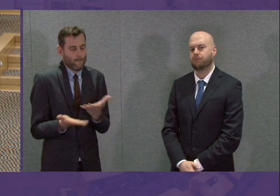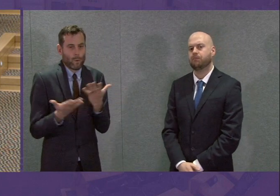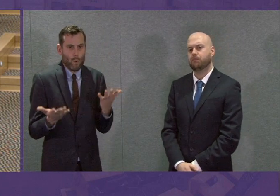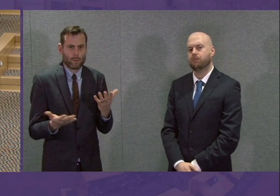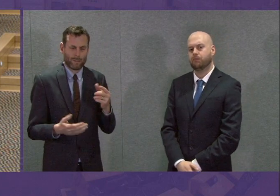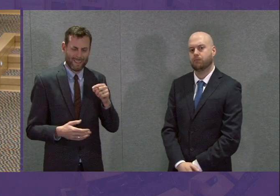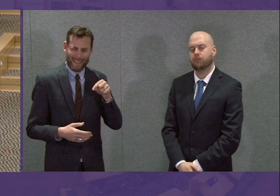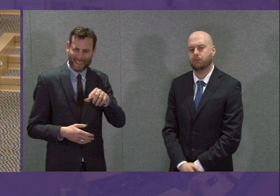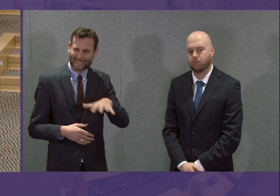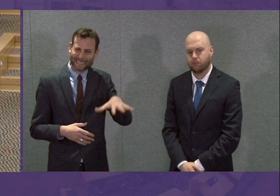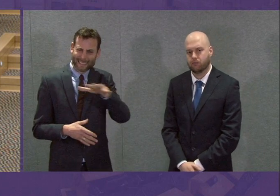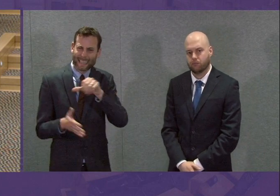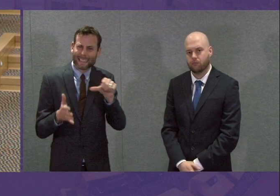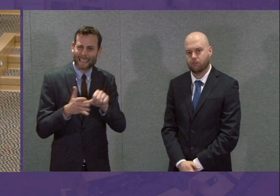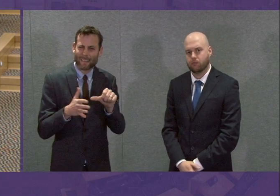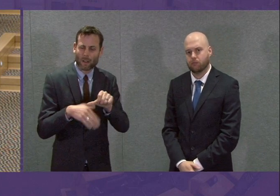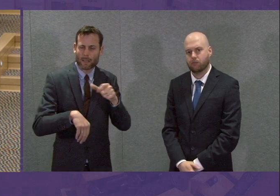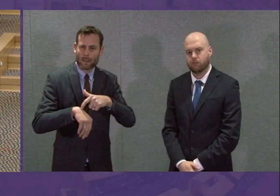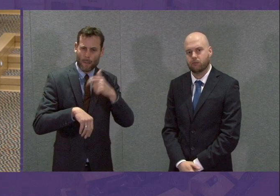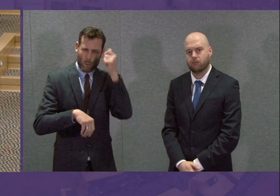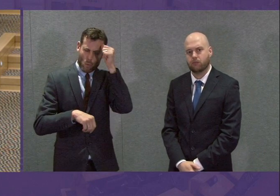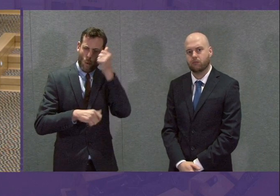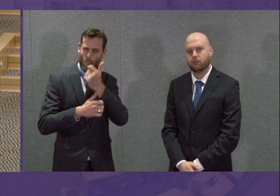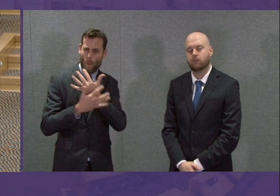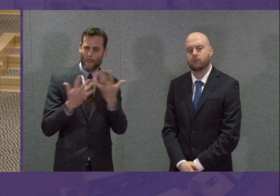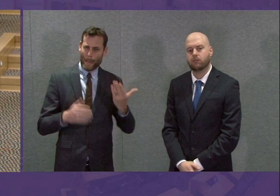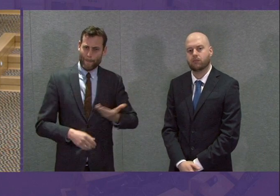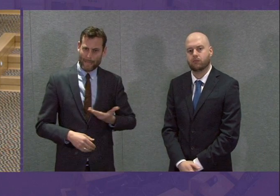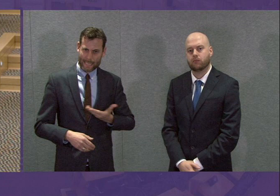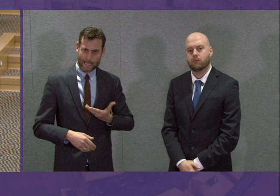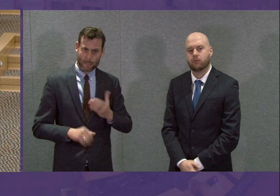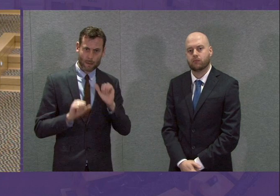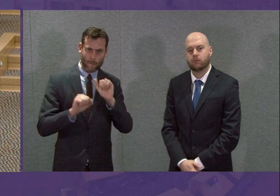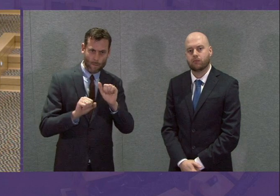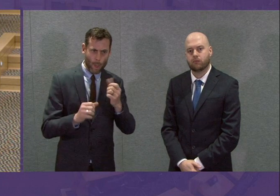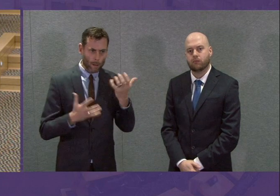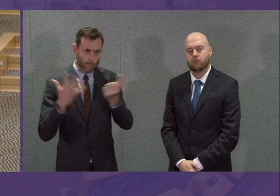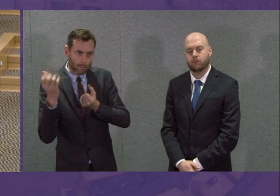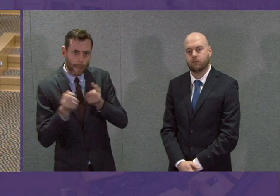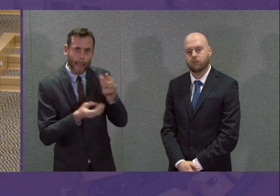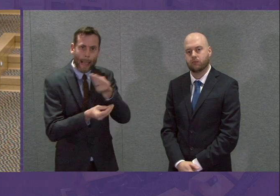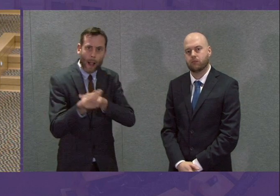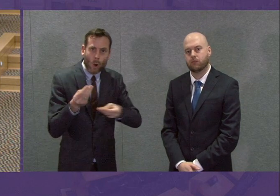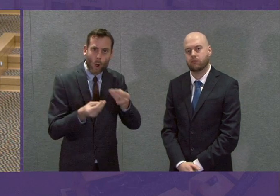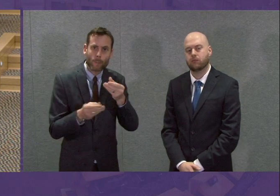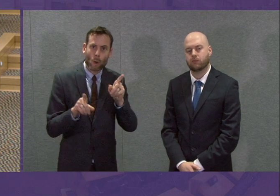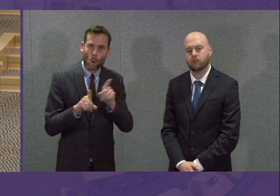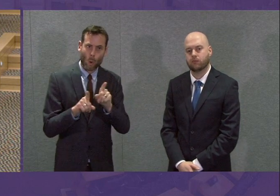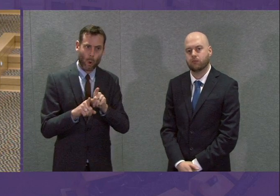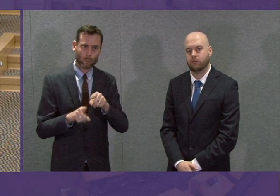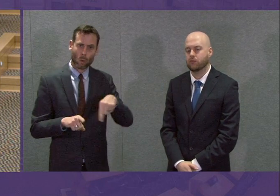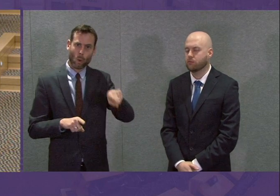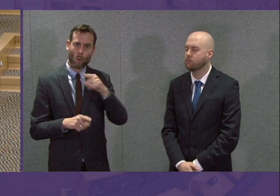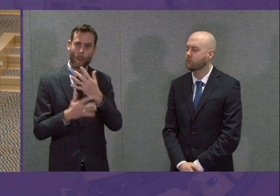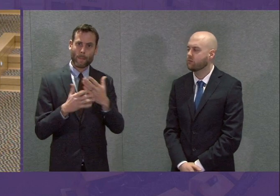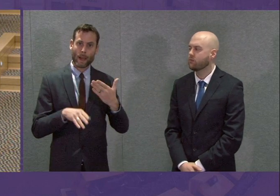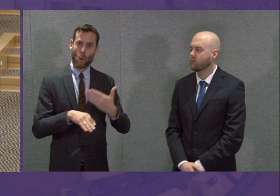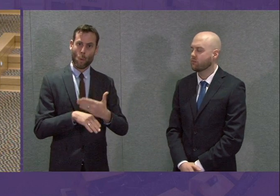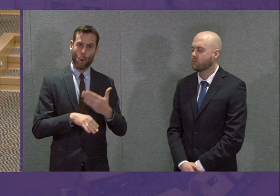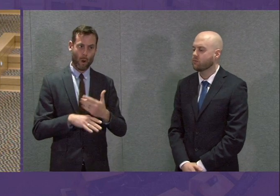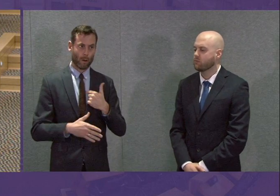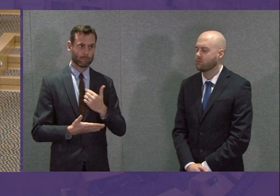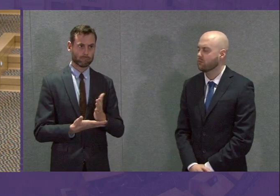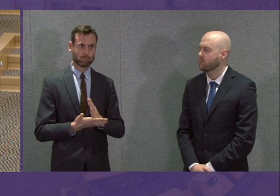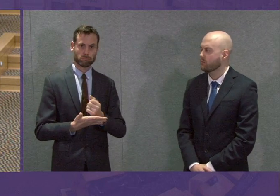incredibly difficult time for businesses across our economy, but also an incredibly difficult time for the workers who staff our businesses. I